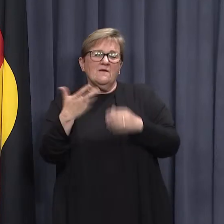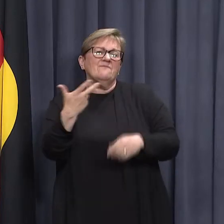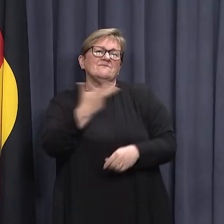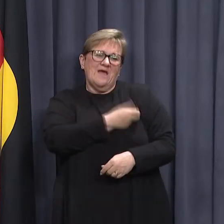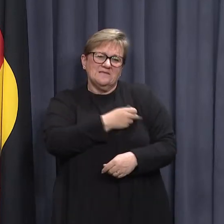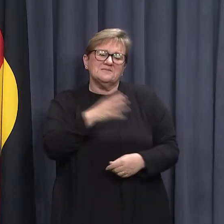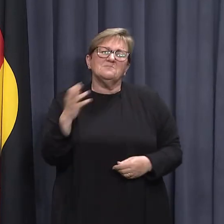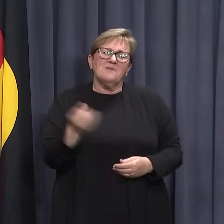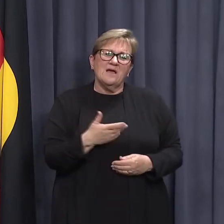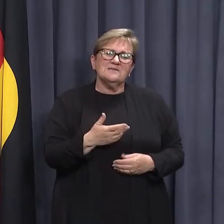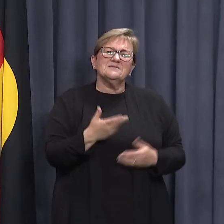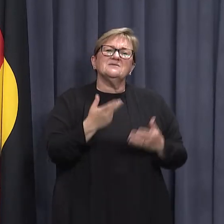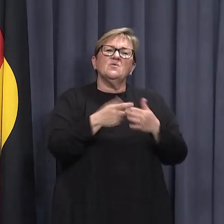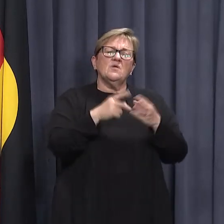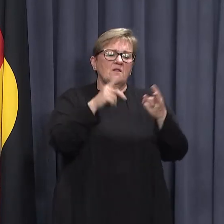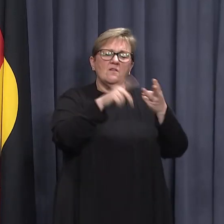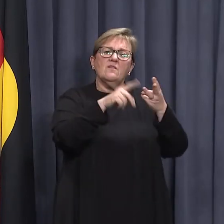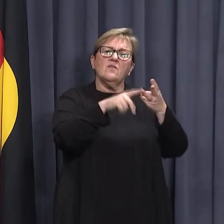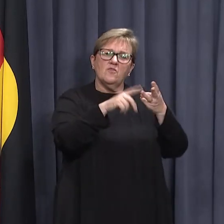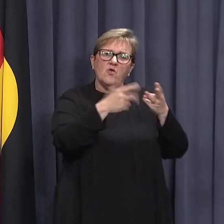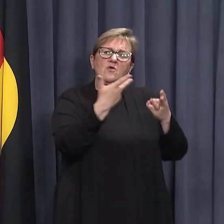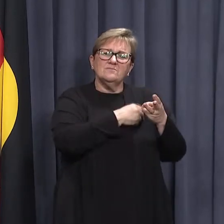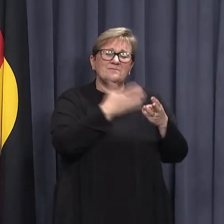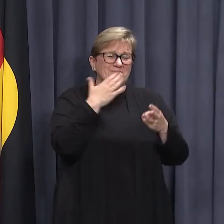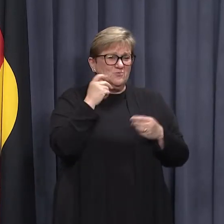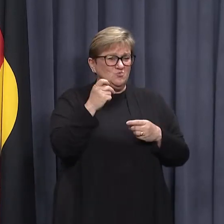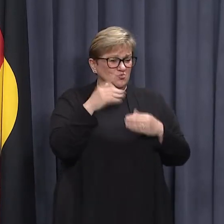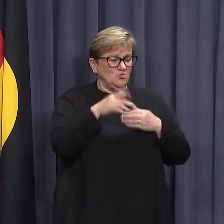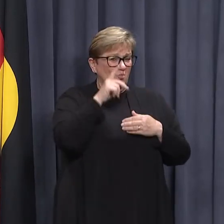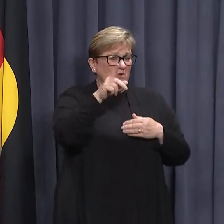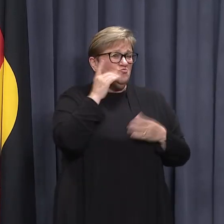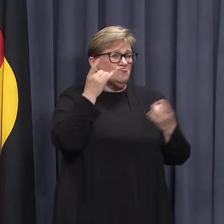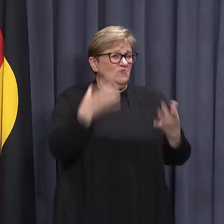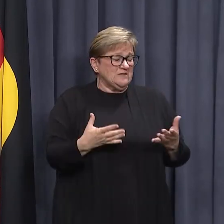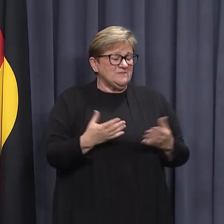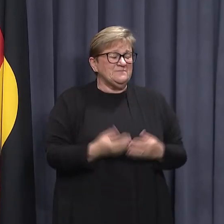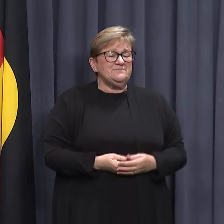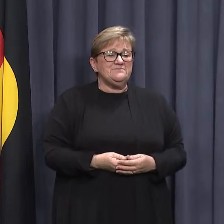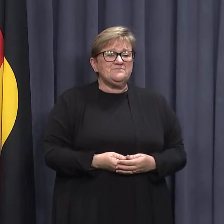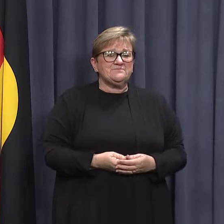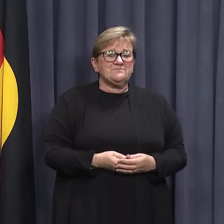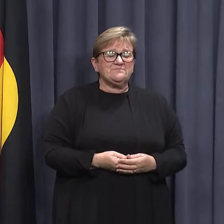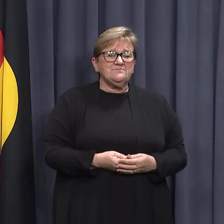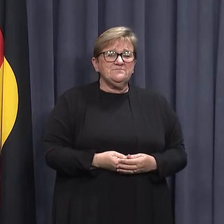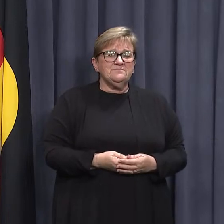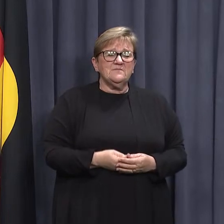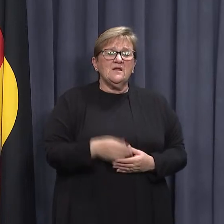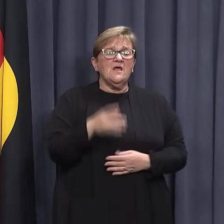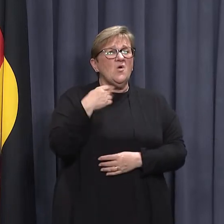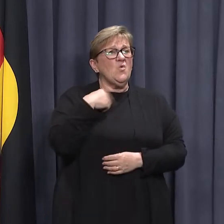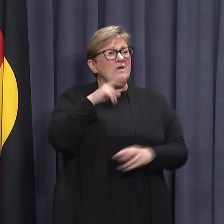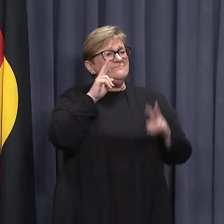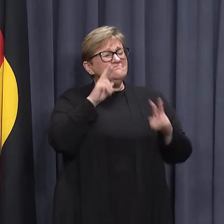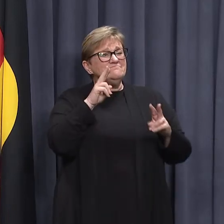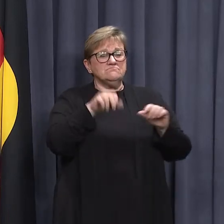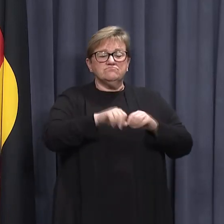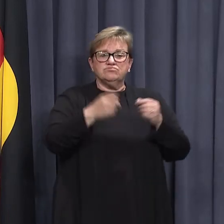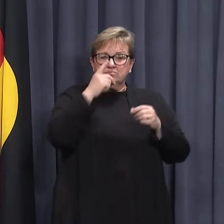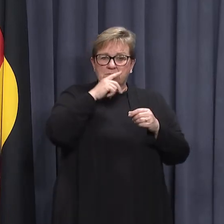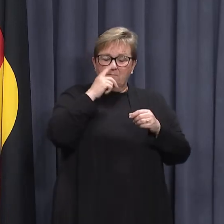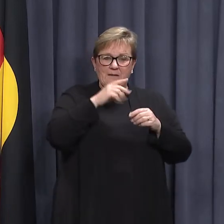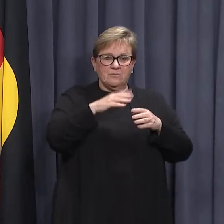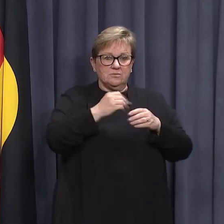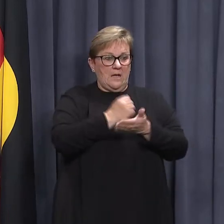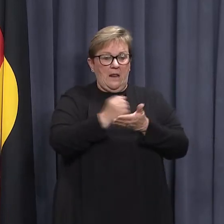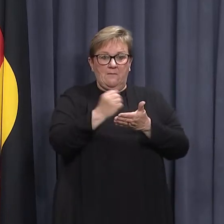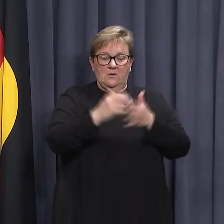vaccinated including getting your third dose as soon as you are eligible. We continue to see record numbers of people